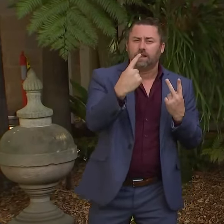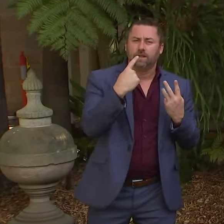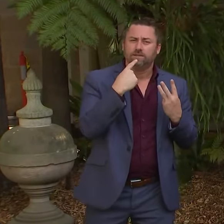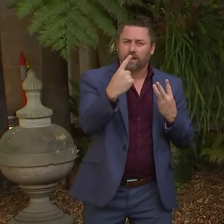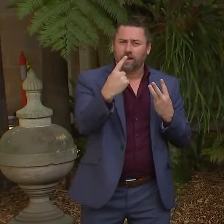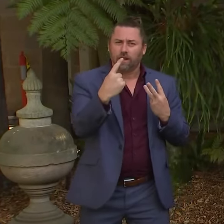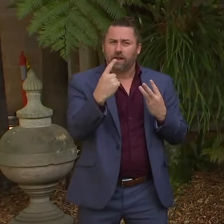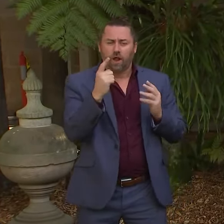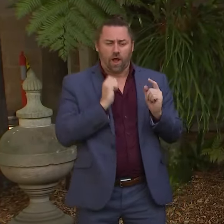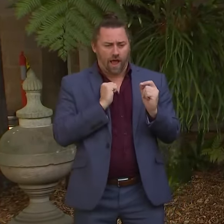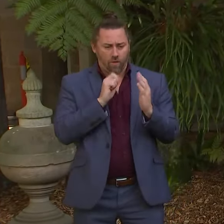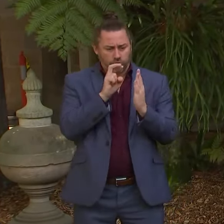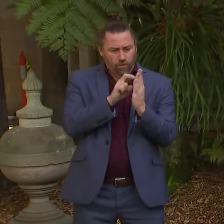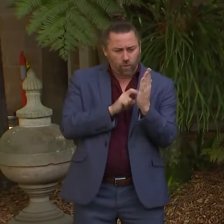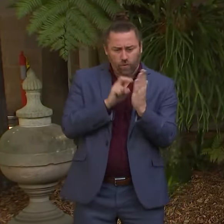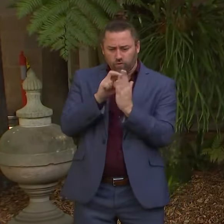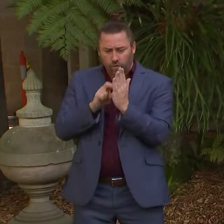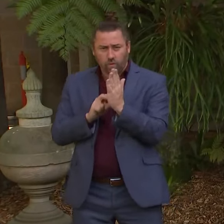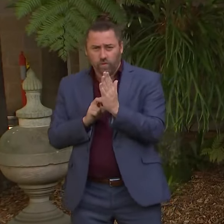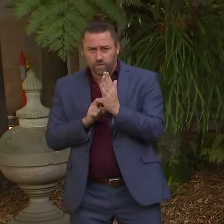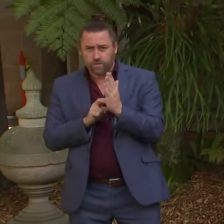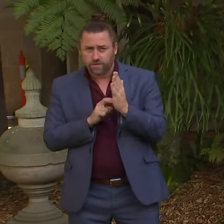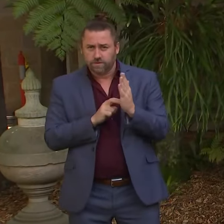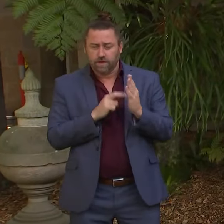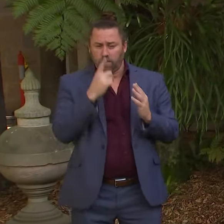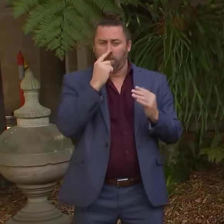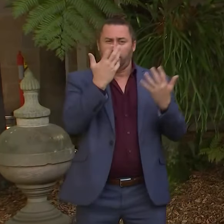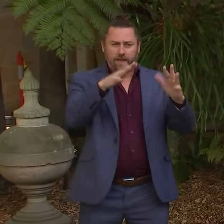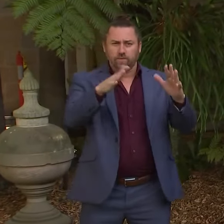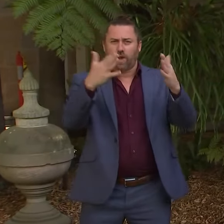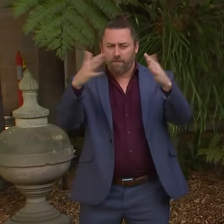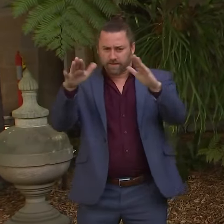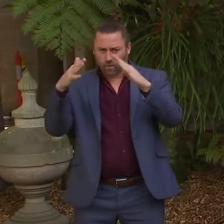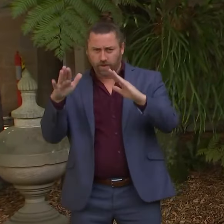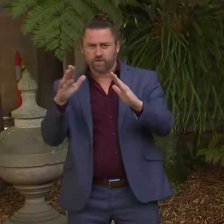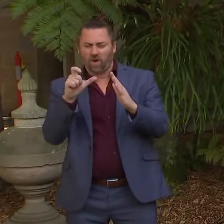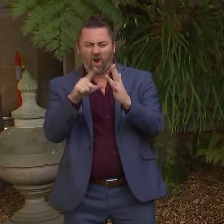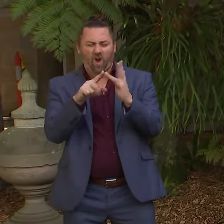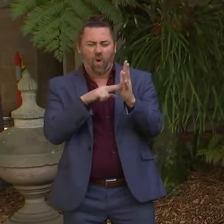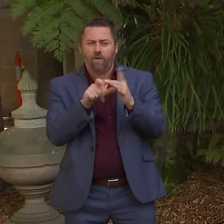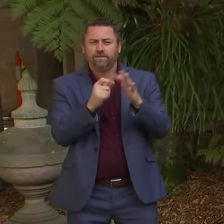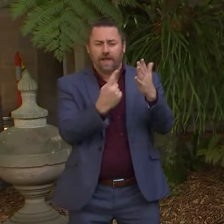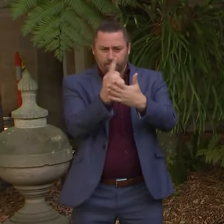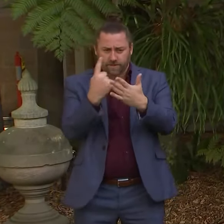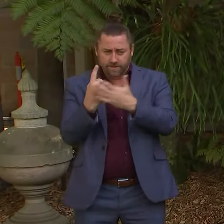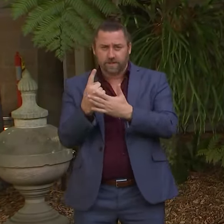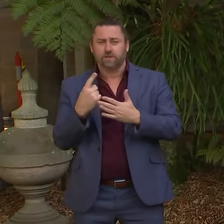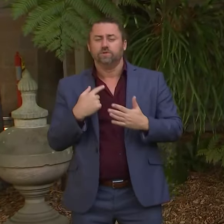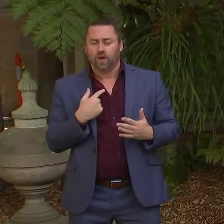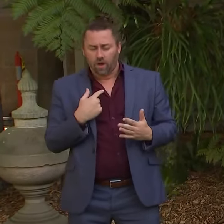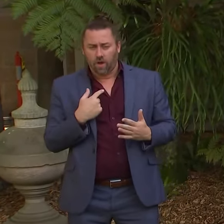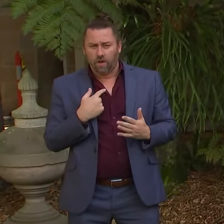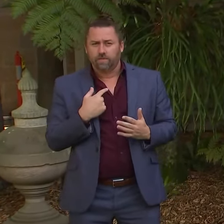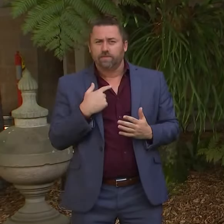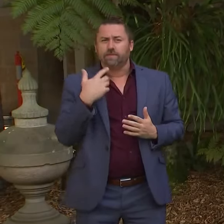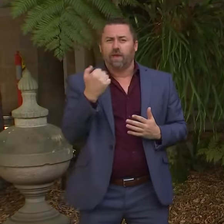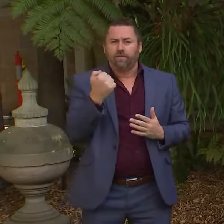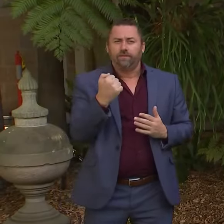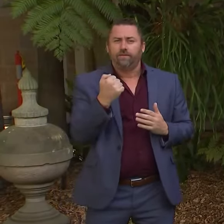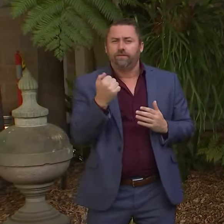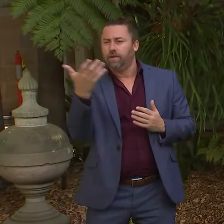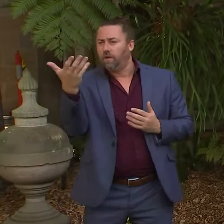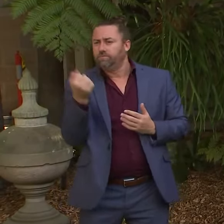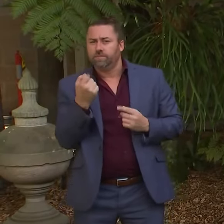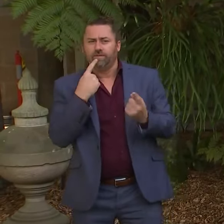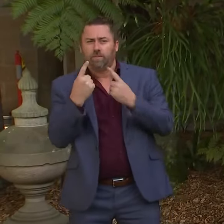as far as our records as opposed to the number of people who have passed away. And we have a number of sources that